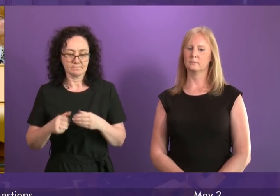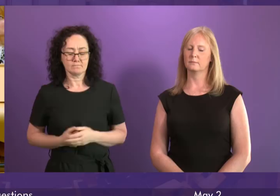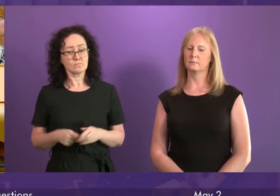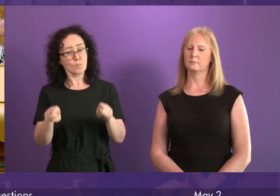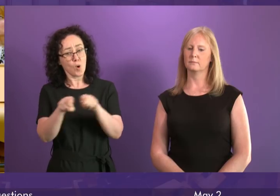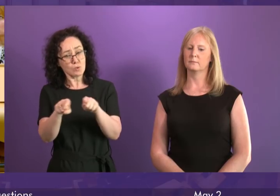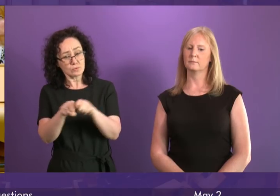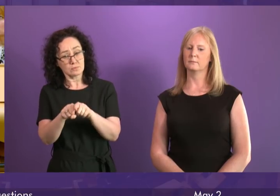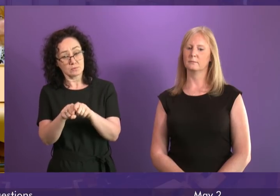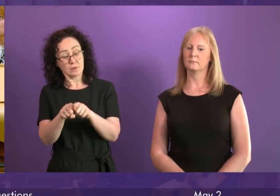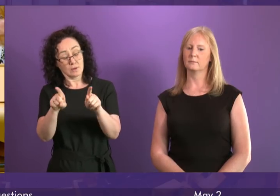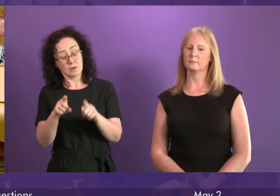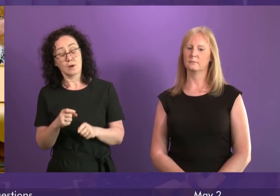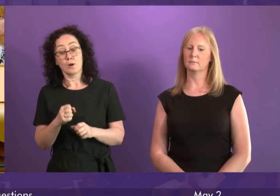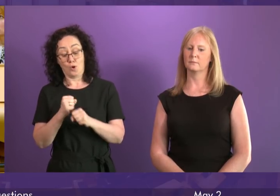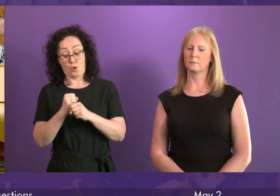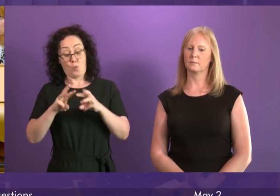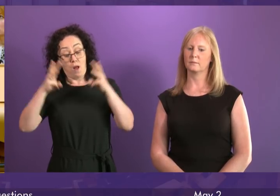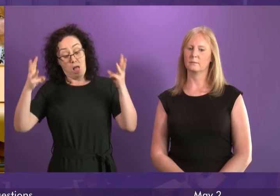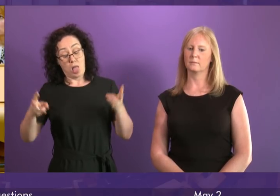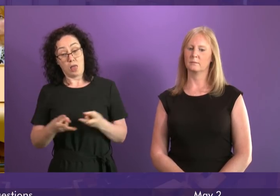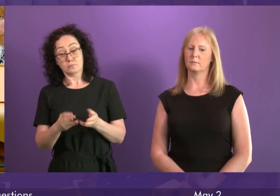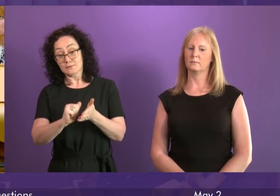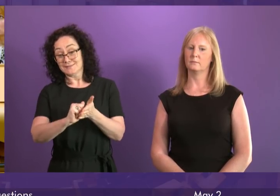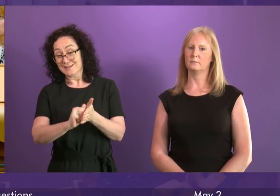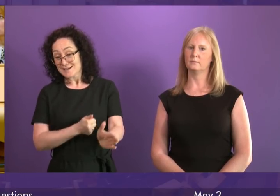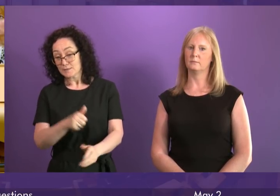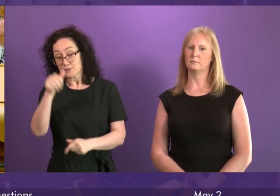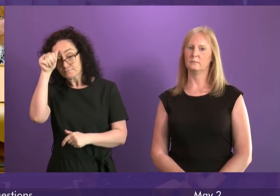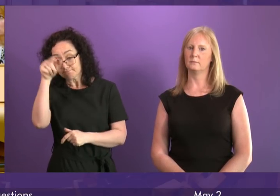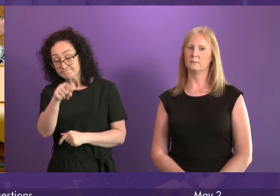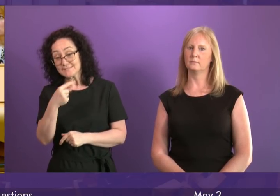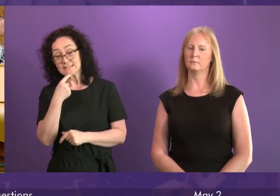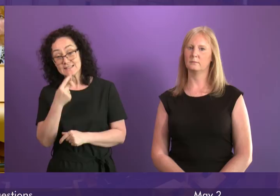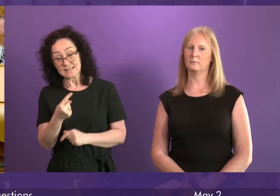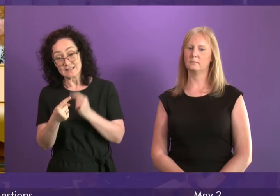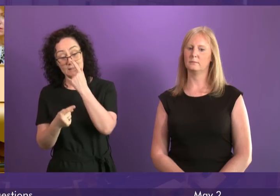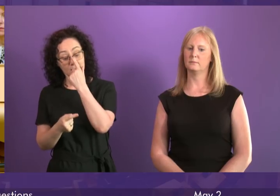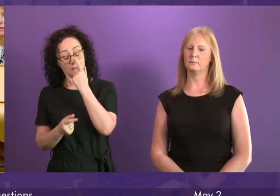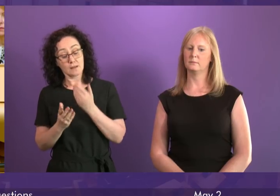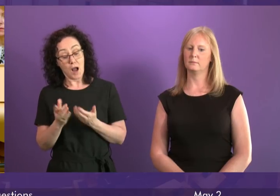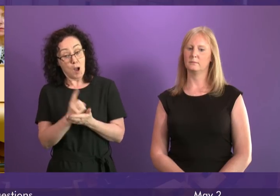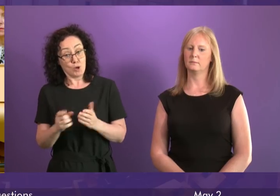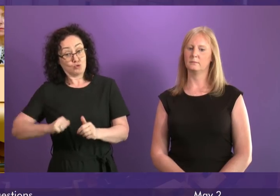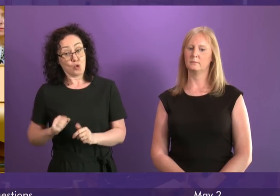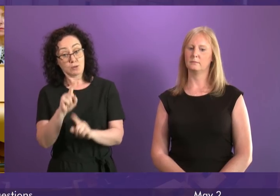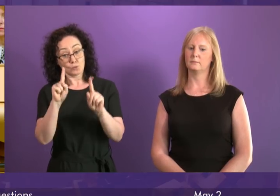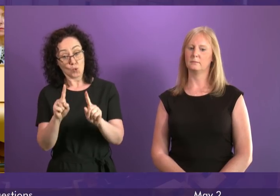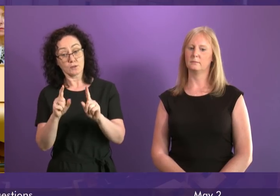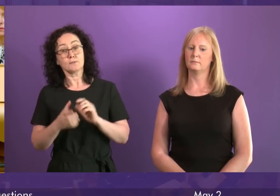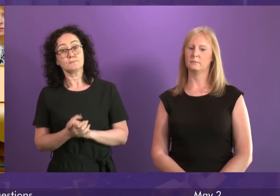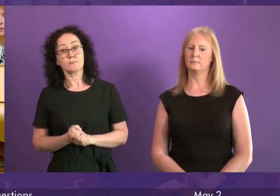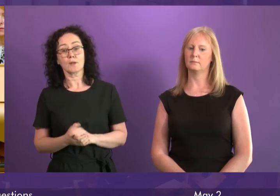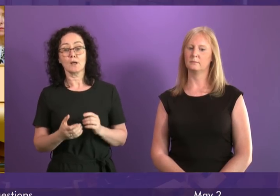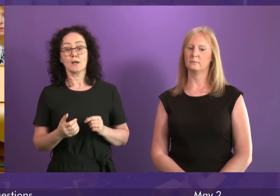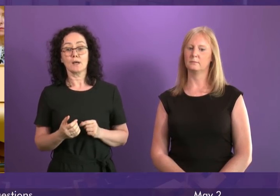experts just today, one of the things that sets Scotland's targets already, even before today's announcement, apart from other countries, is that